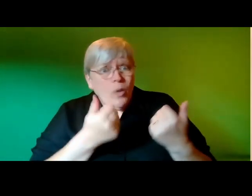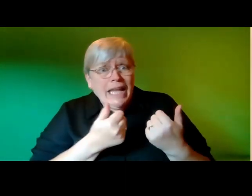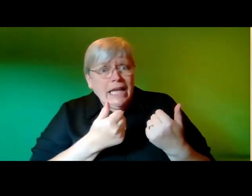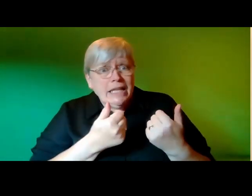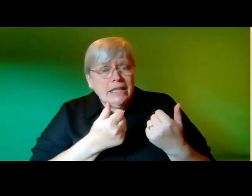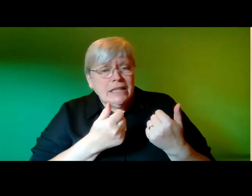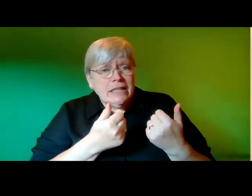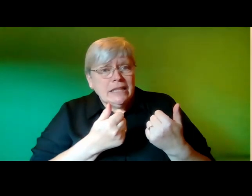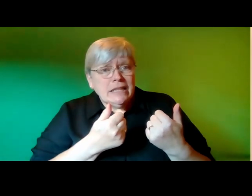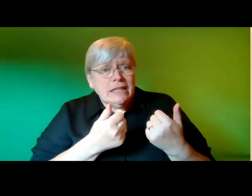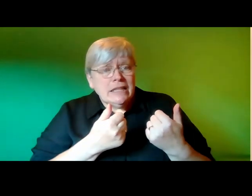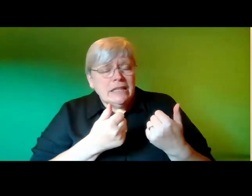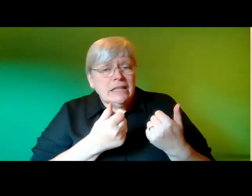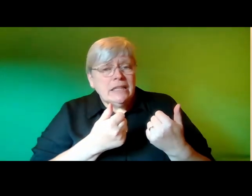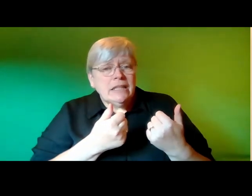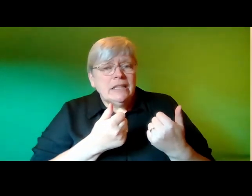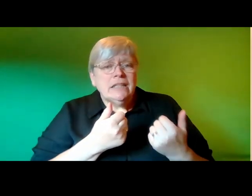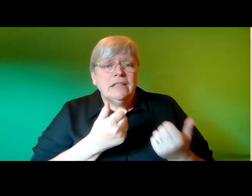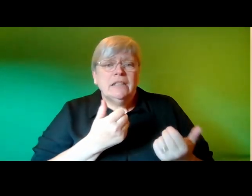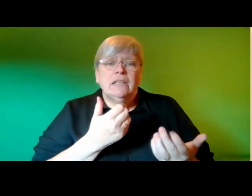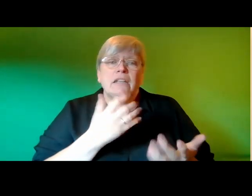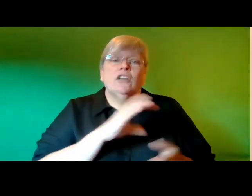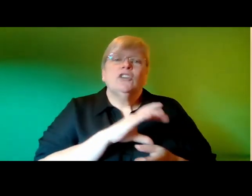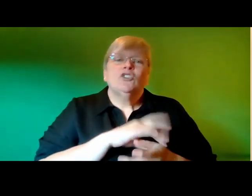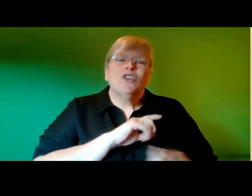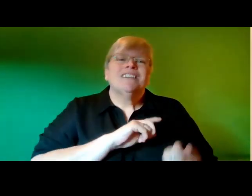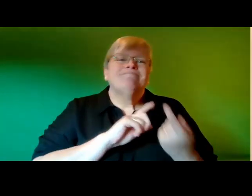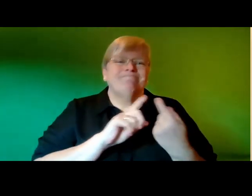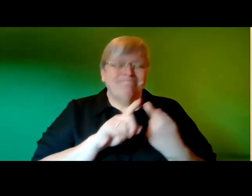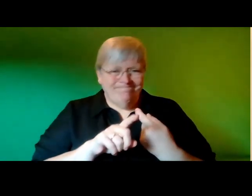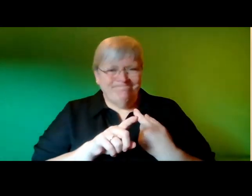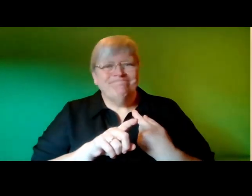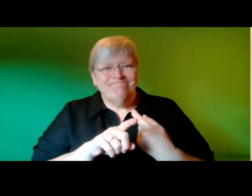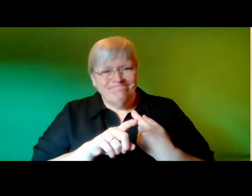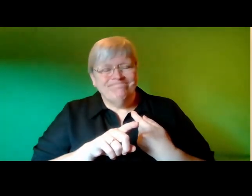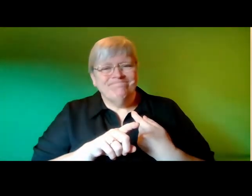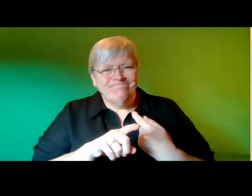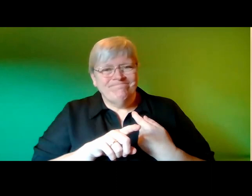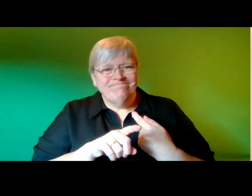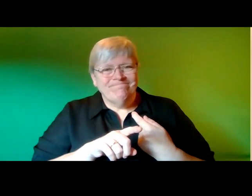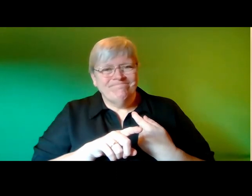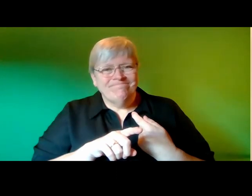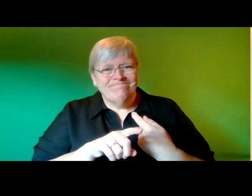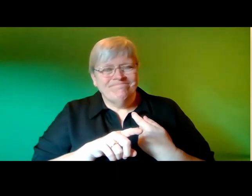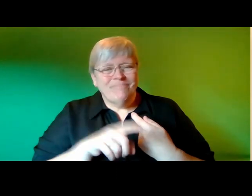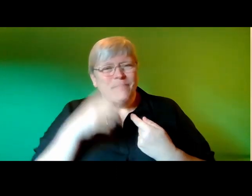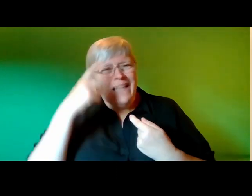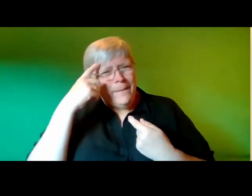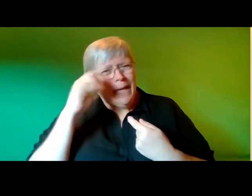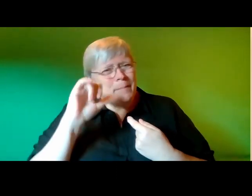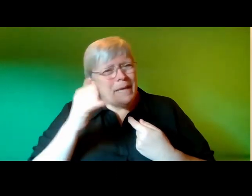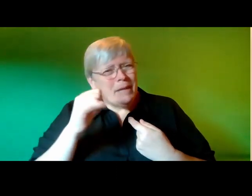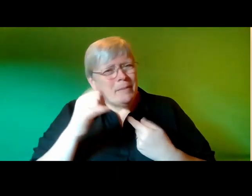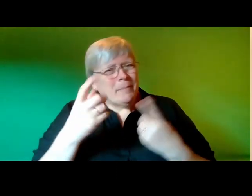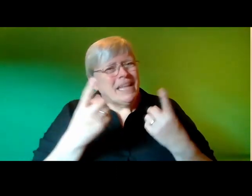asks again sternly this time the doctor's eyes look up from the machine to meet katie's i think there may be some